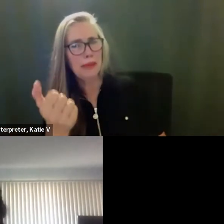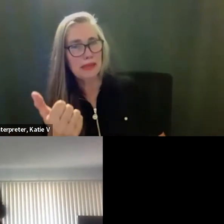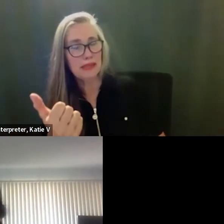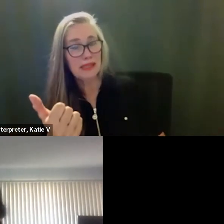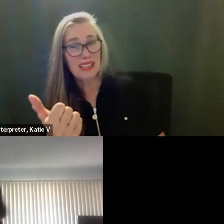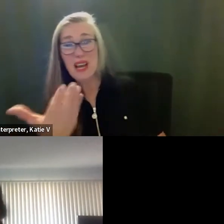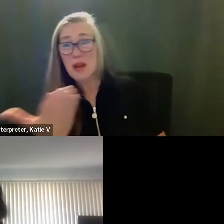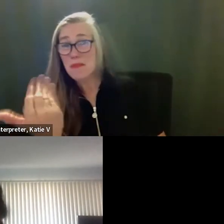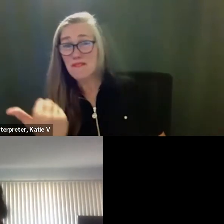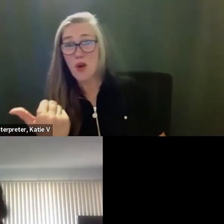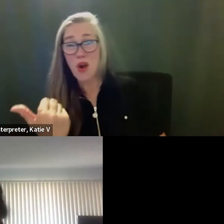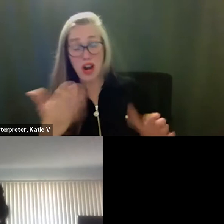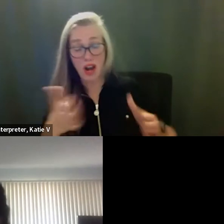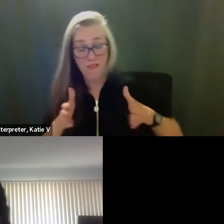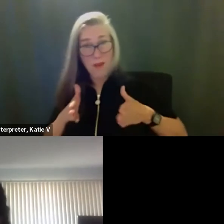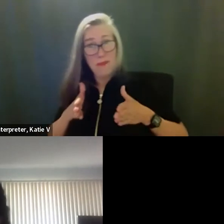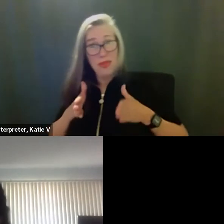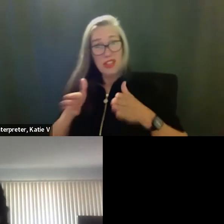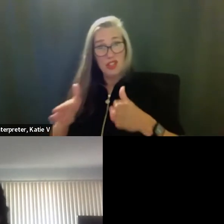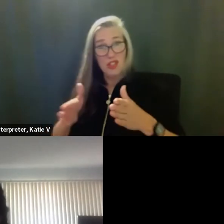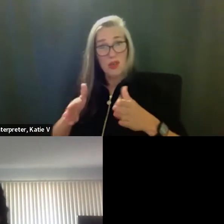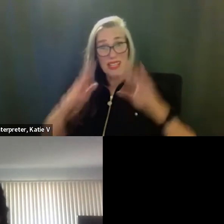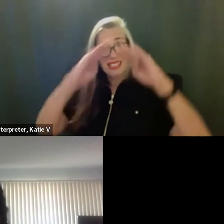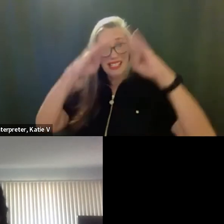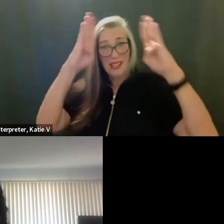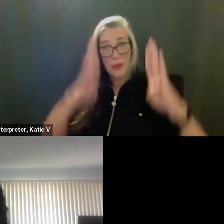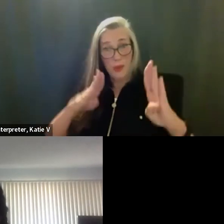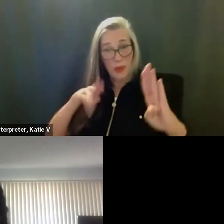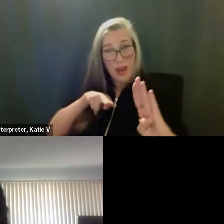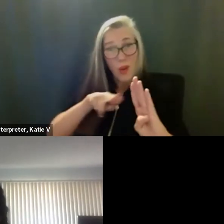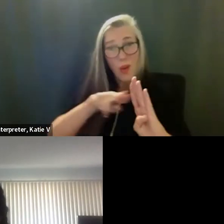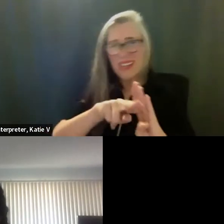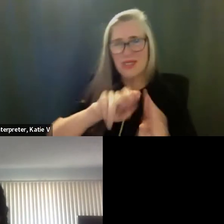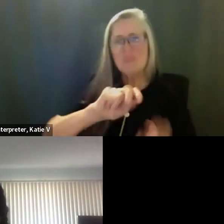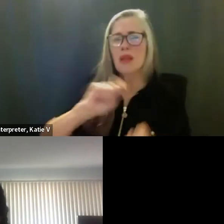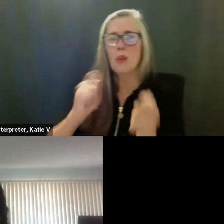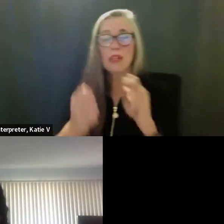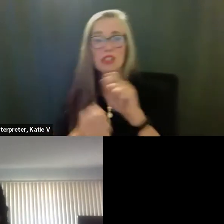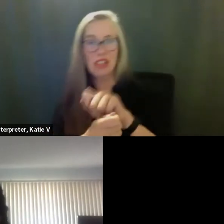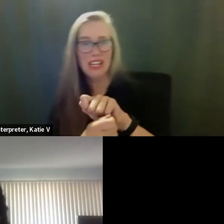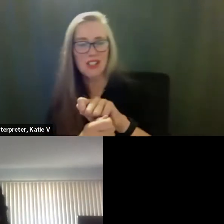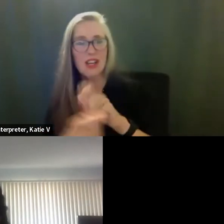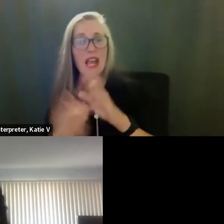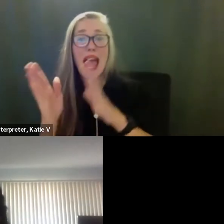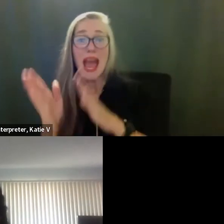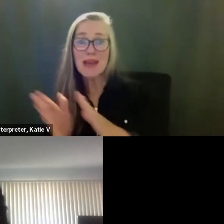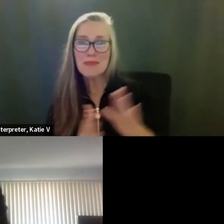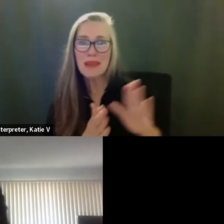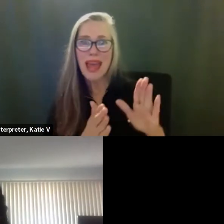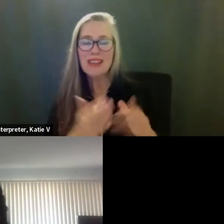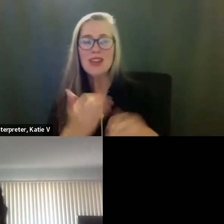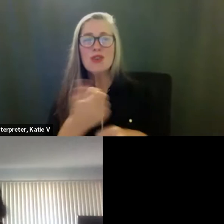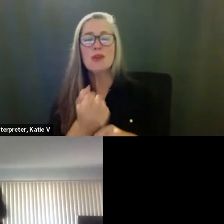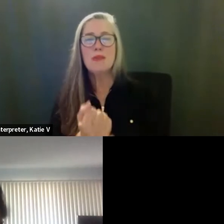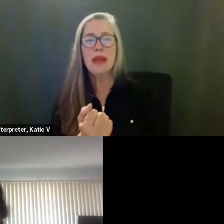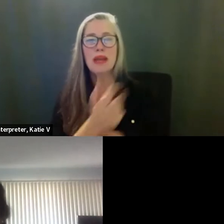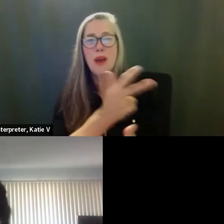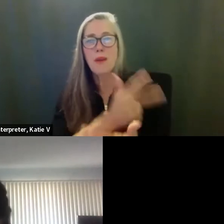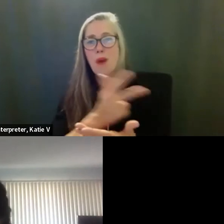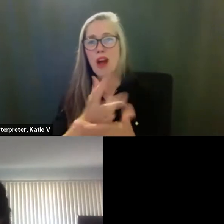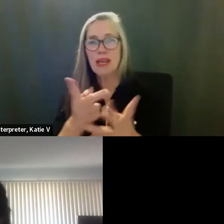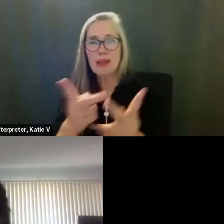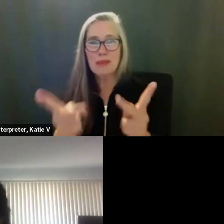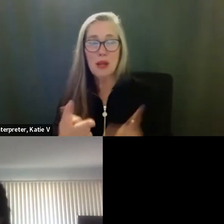entrance and there, we're planning for two parking spots. One of course being ADA accessible